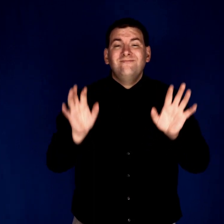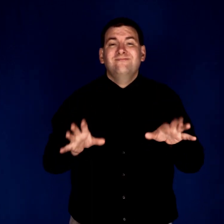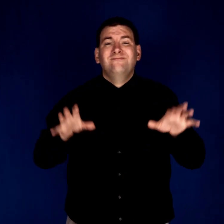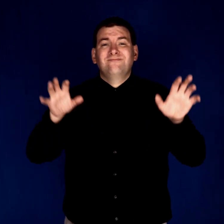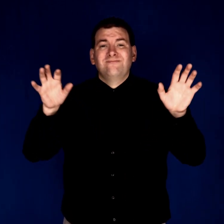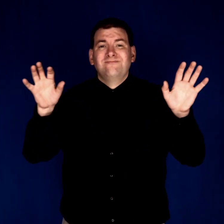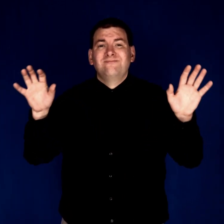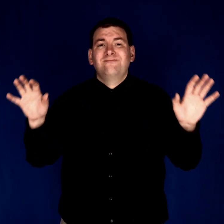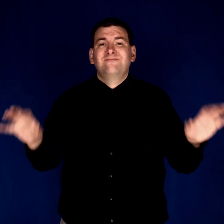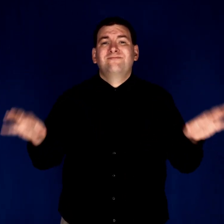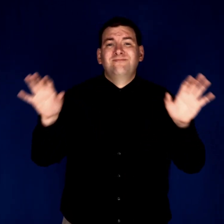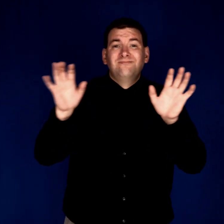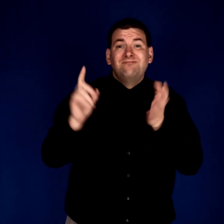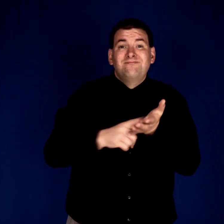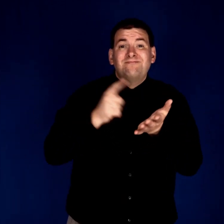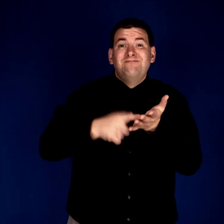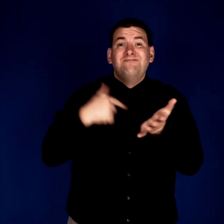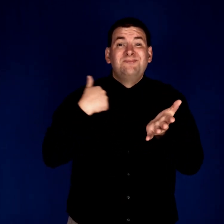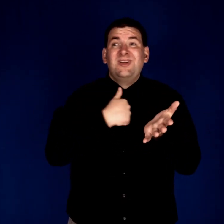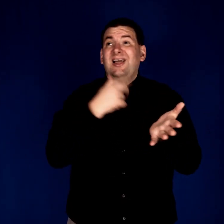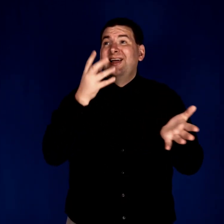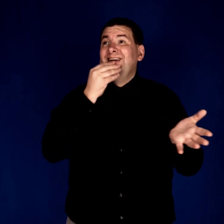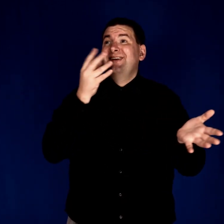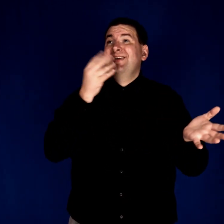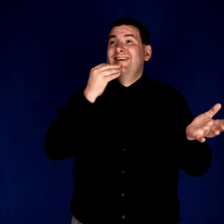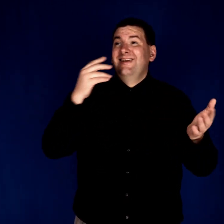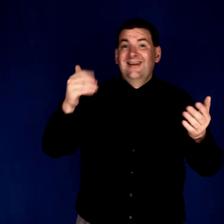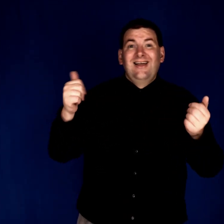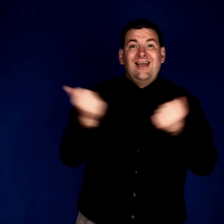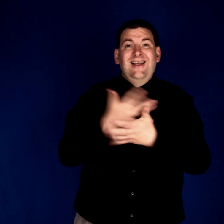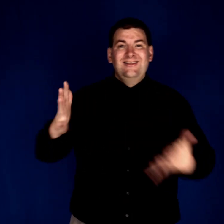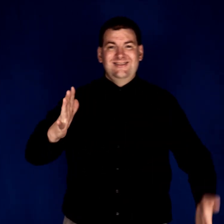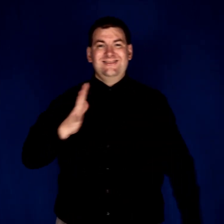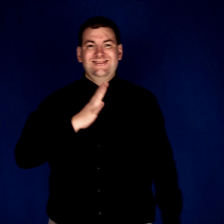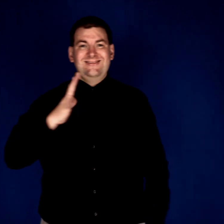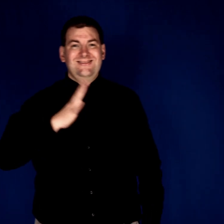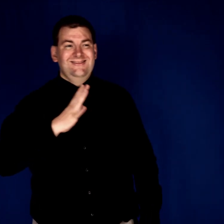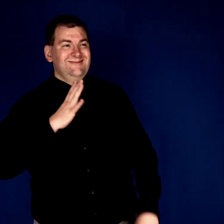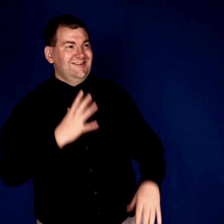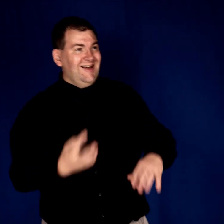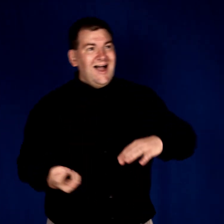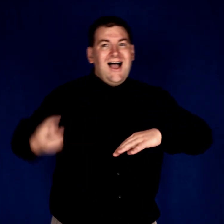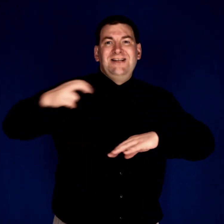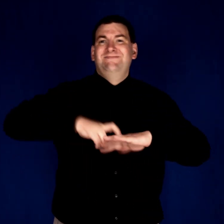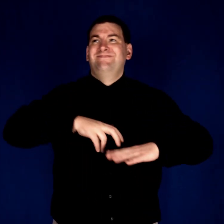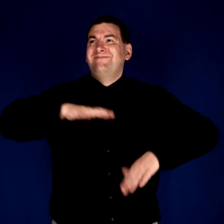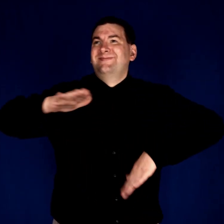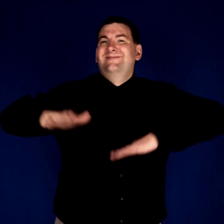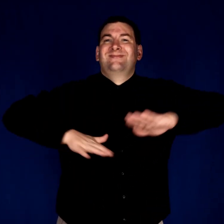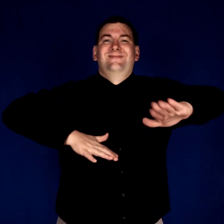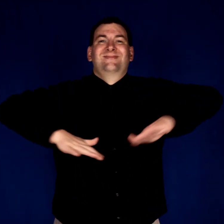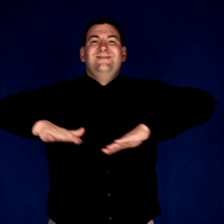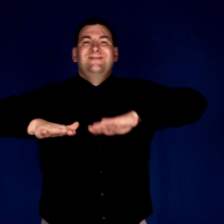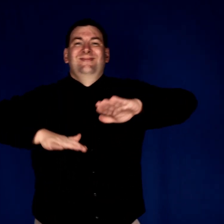Sometimes we just pretend To get on our feet again